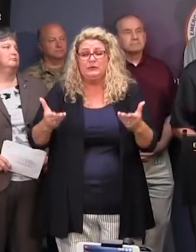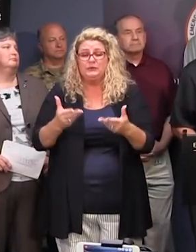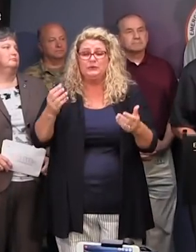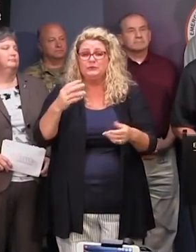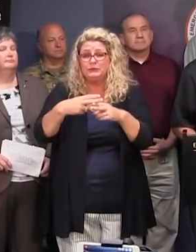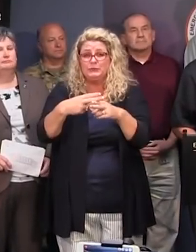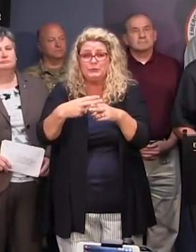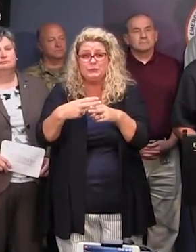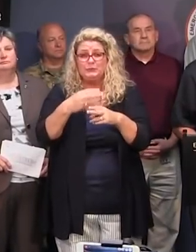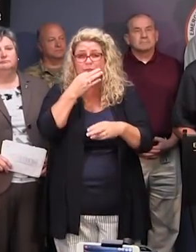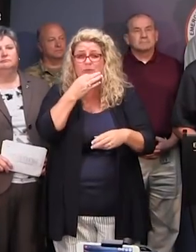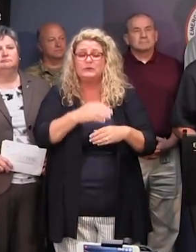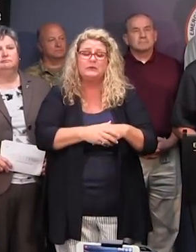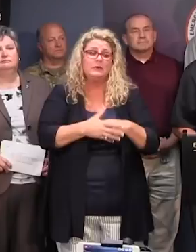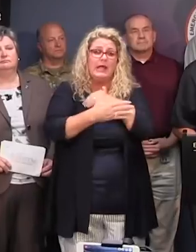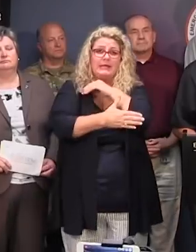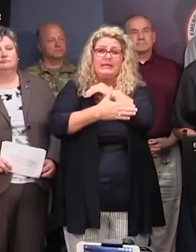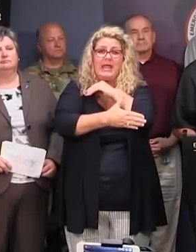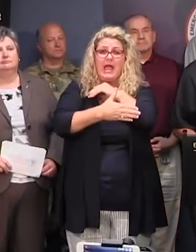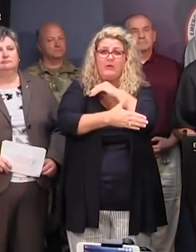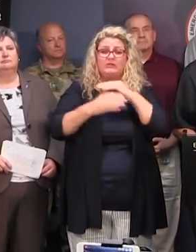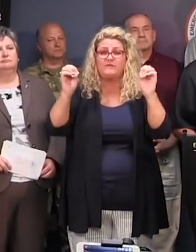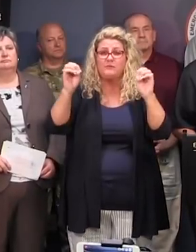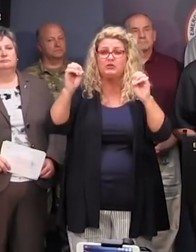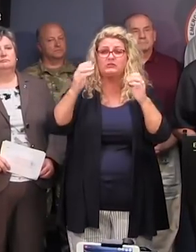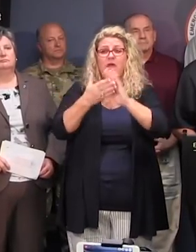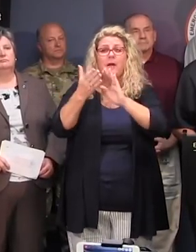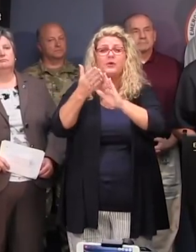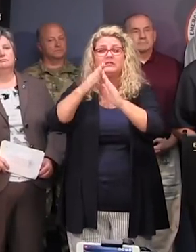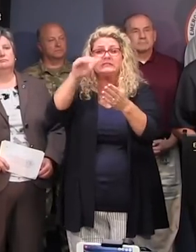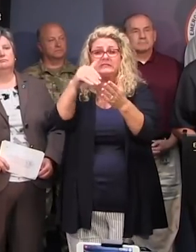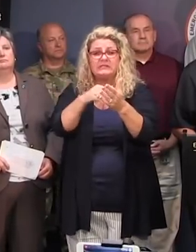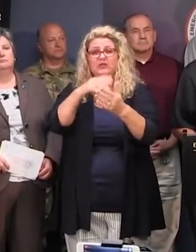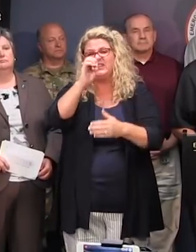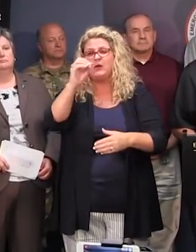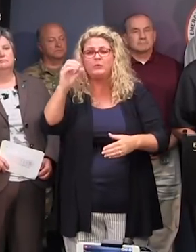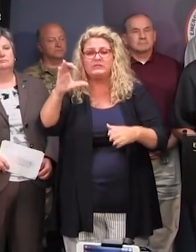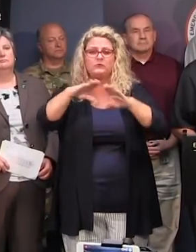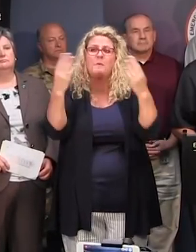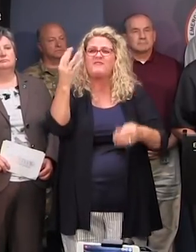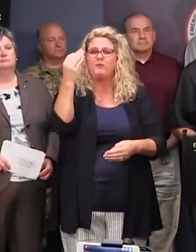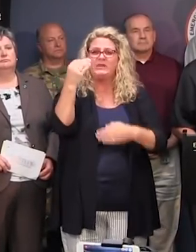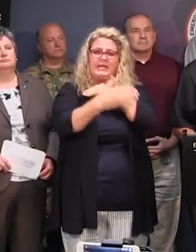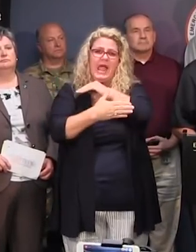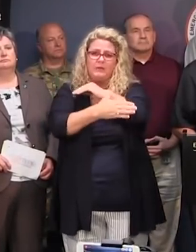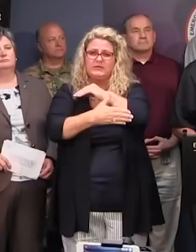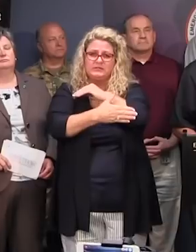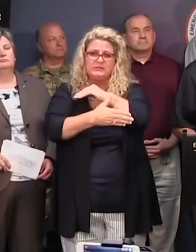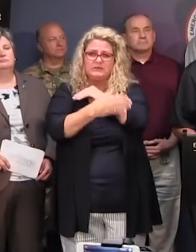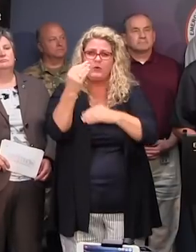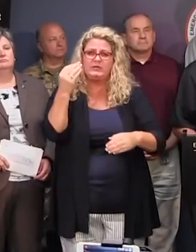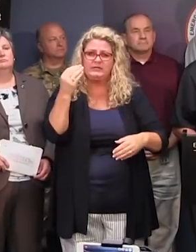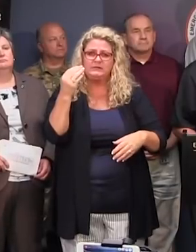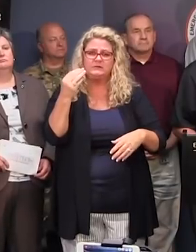well. In terms of counties, the emergency operations centers are open in 14 counties right now. Their primary